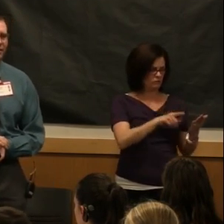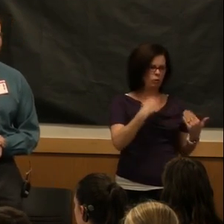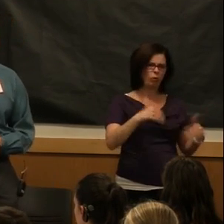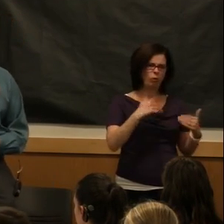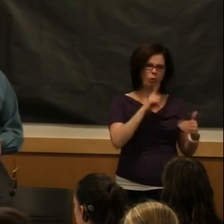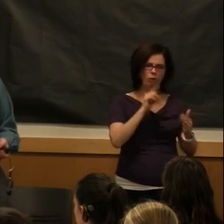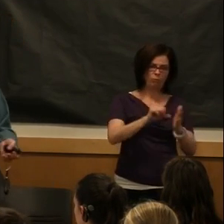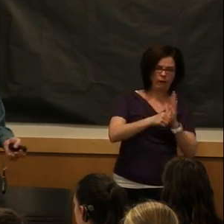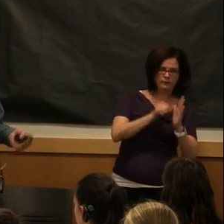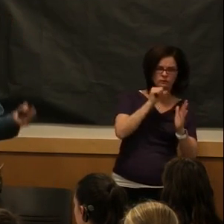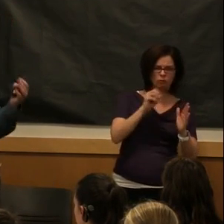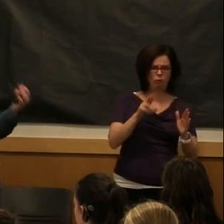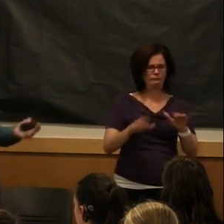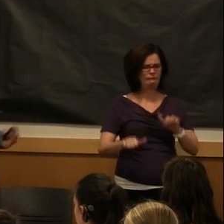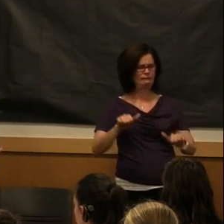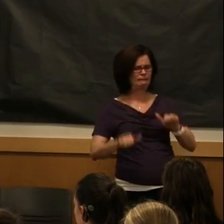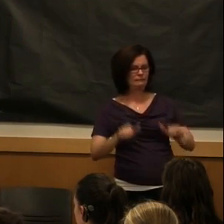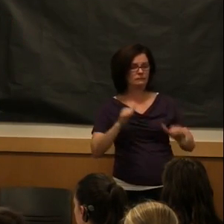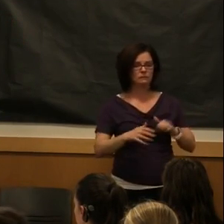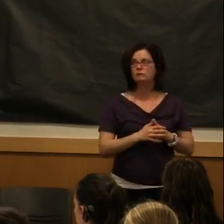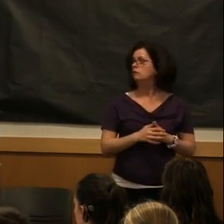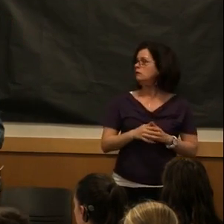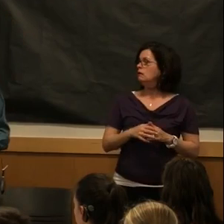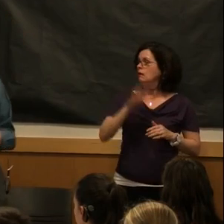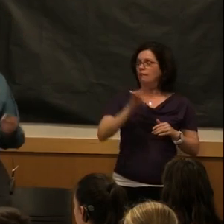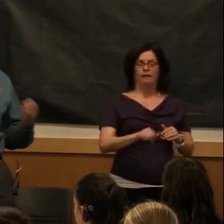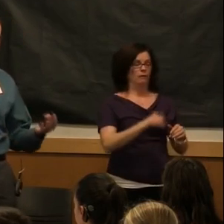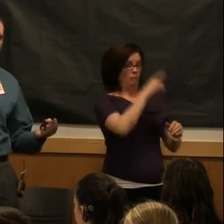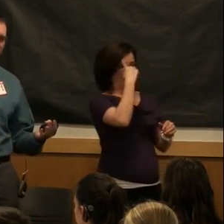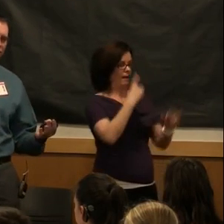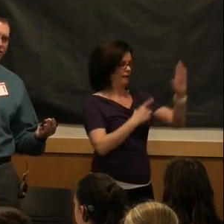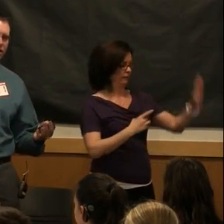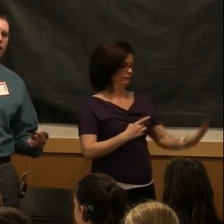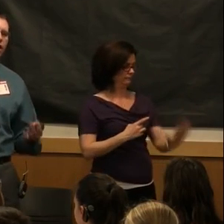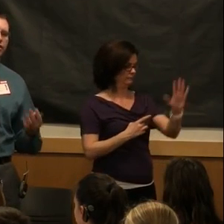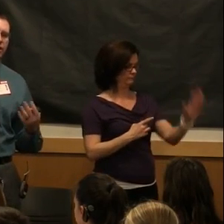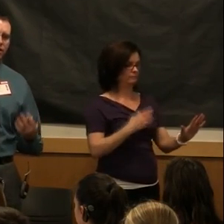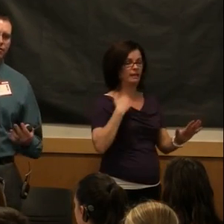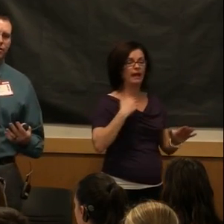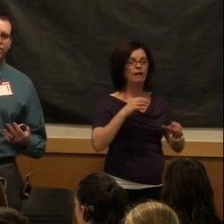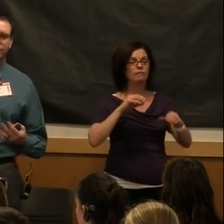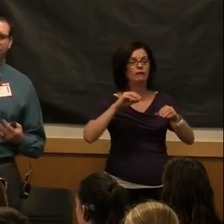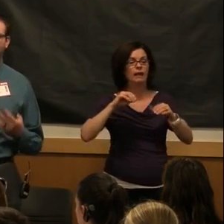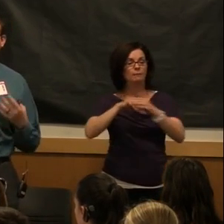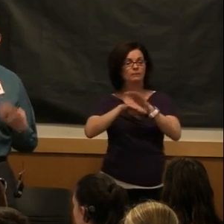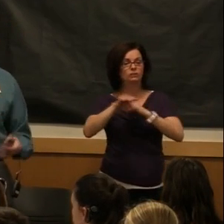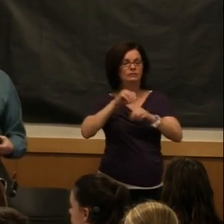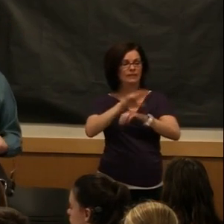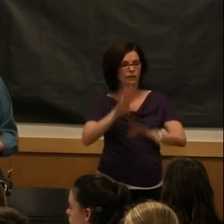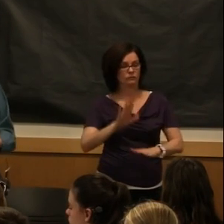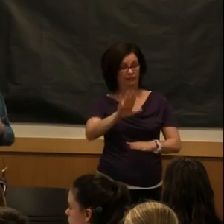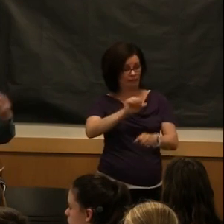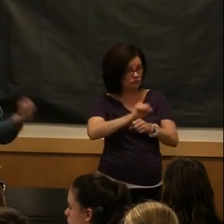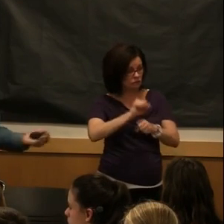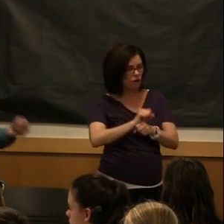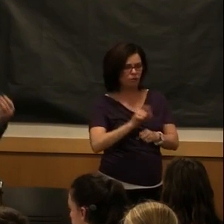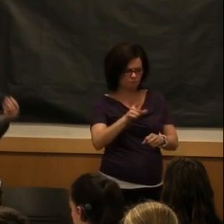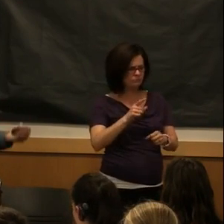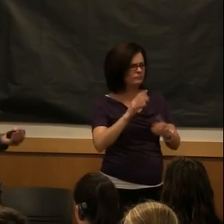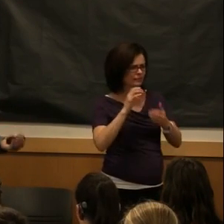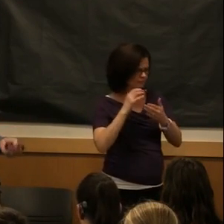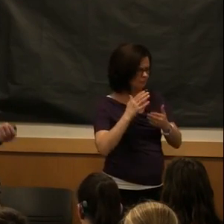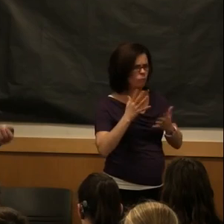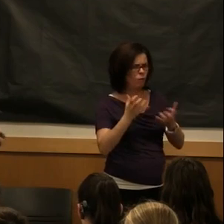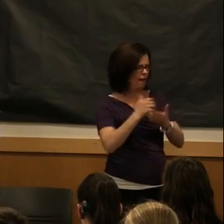black area, that's what a group of professionals that we call admissions counselors are there for. They're there to help you. They're advocates